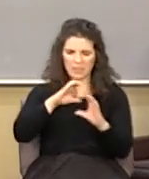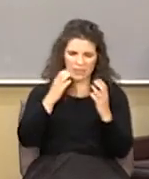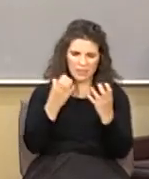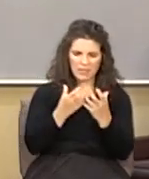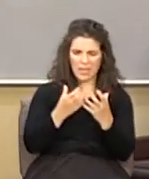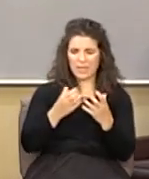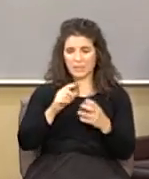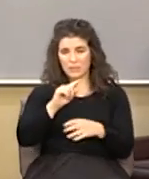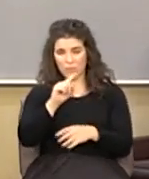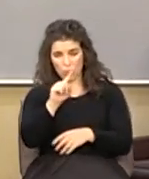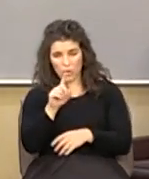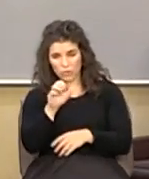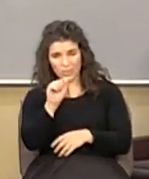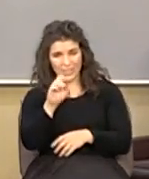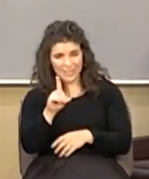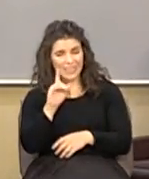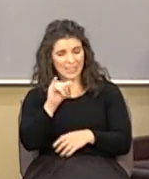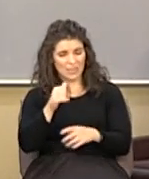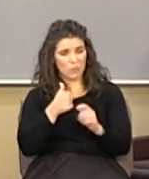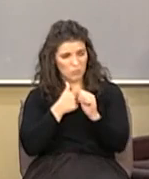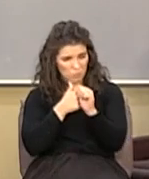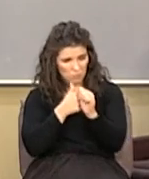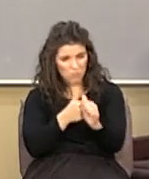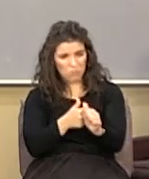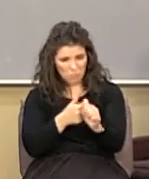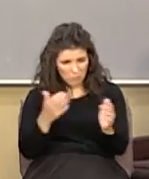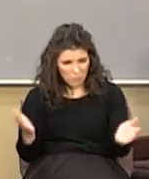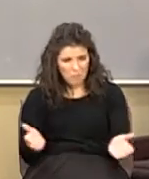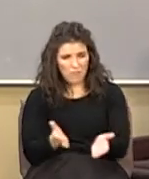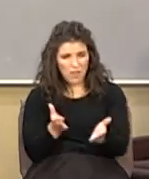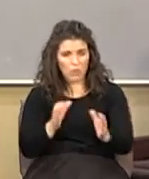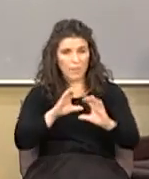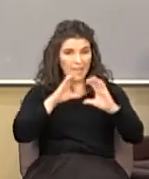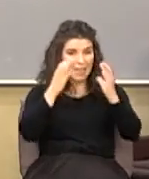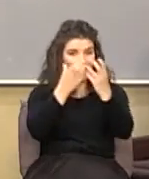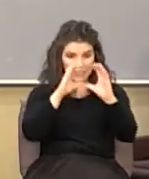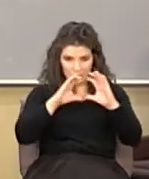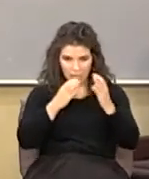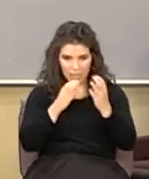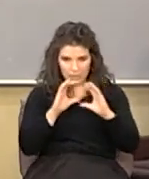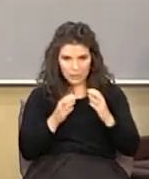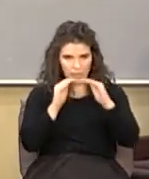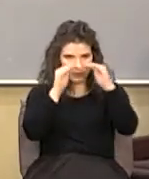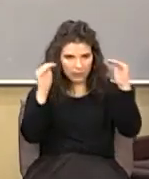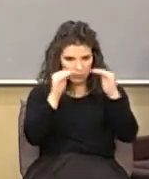the first century was that and now you have a group of people emerge that are